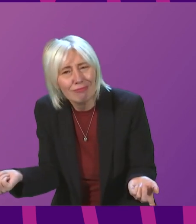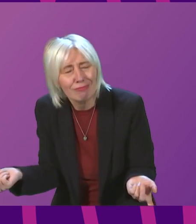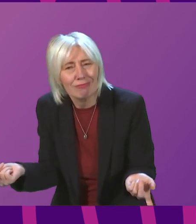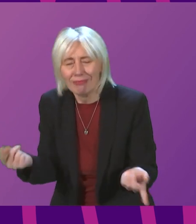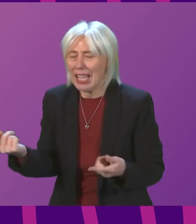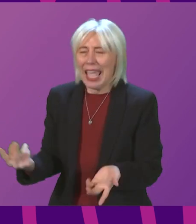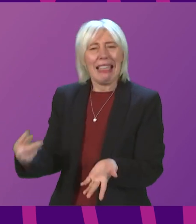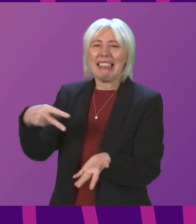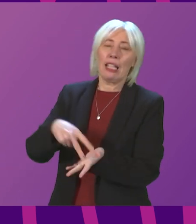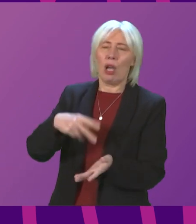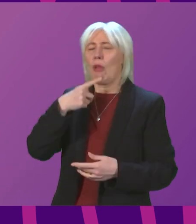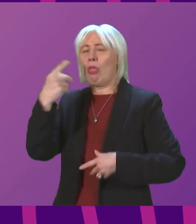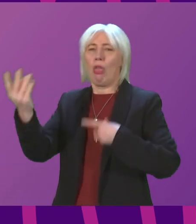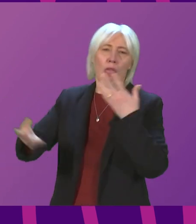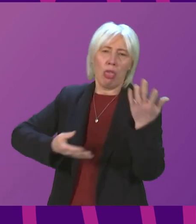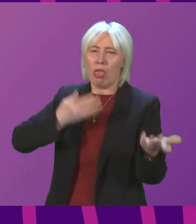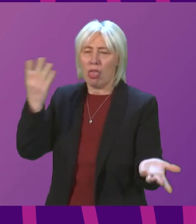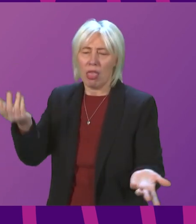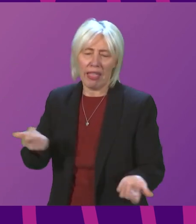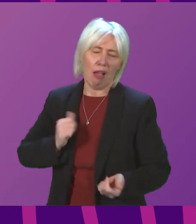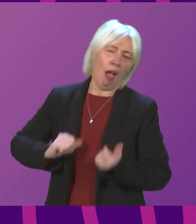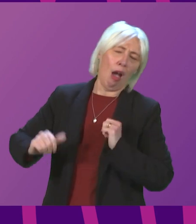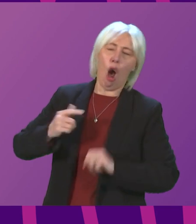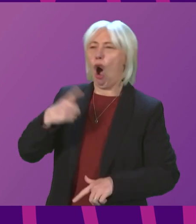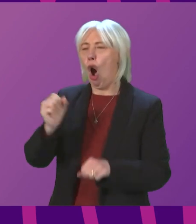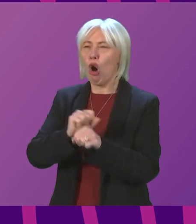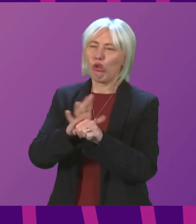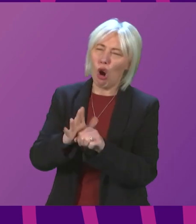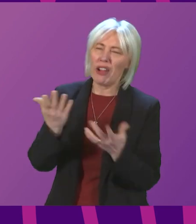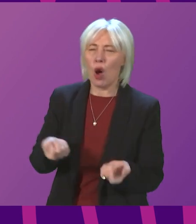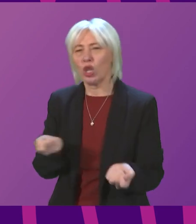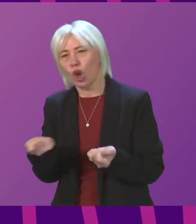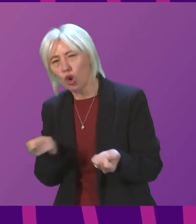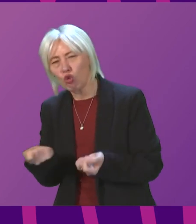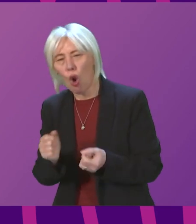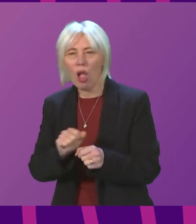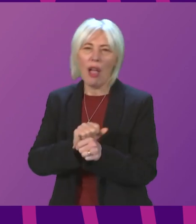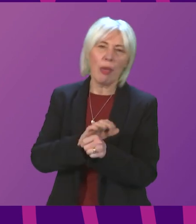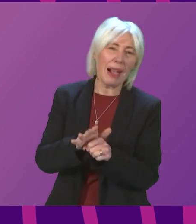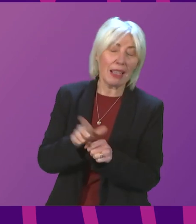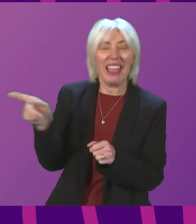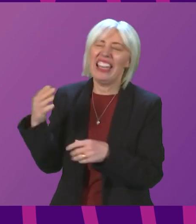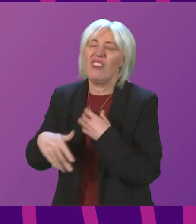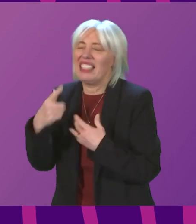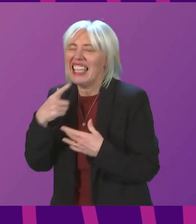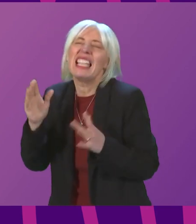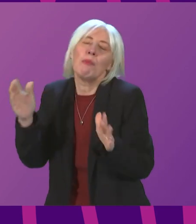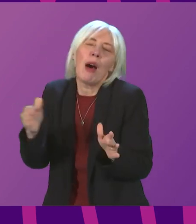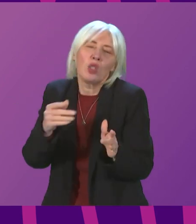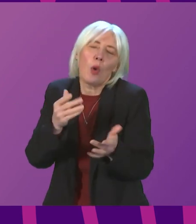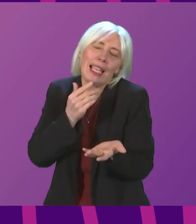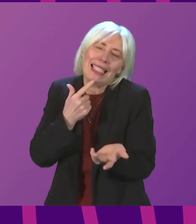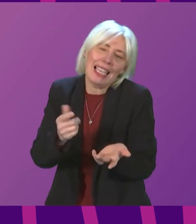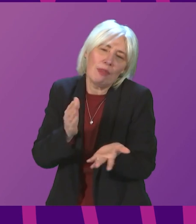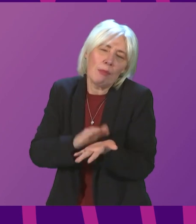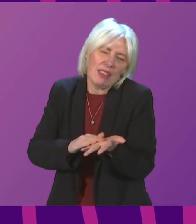gets up here and blithely with an air of complacency says COVID is now under control, the pandemic. He didn't say this, but the implication is the